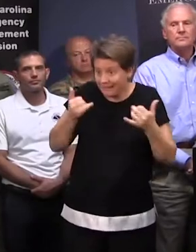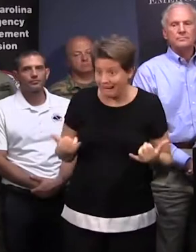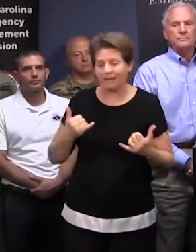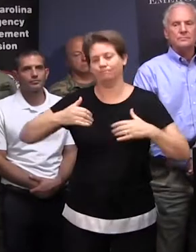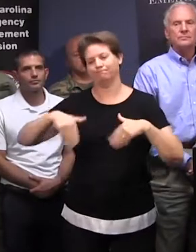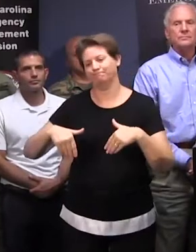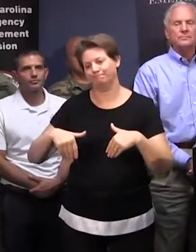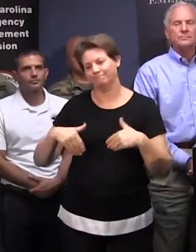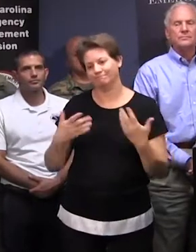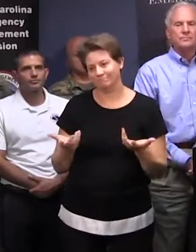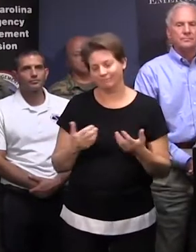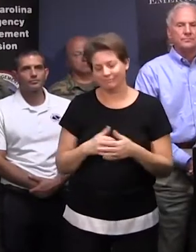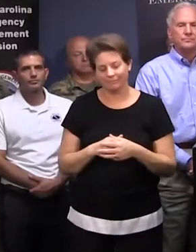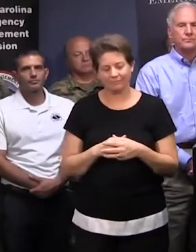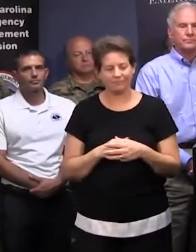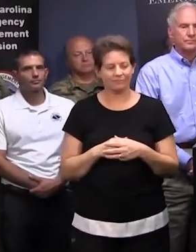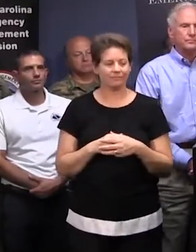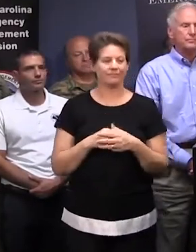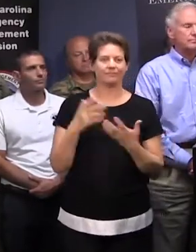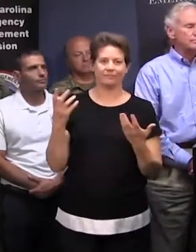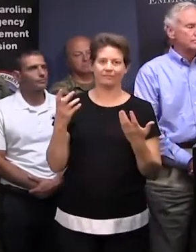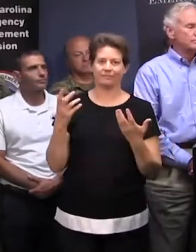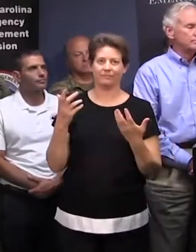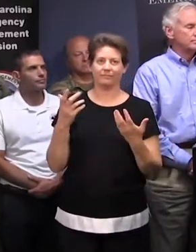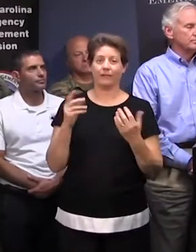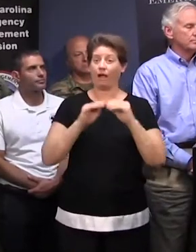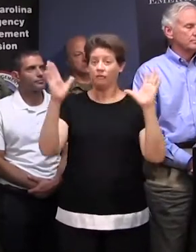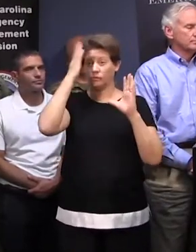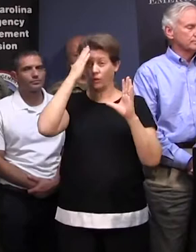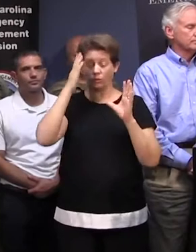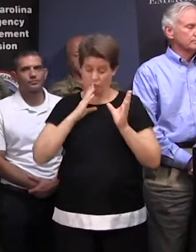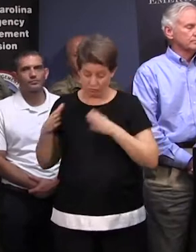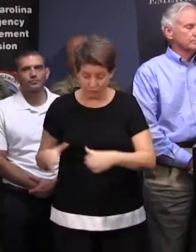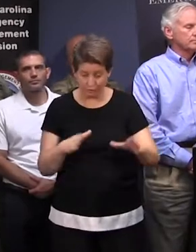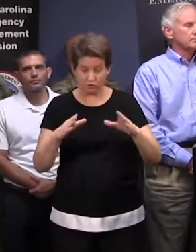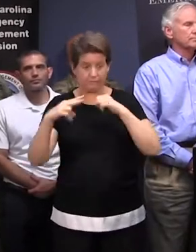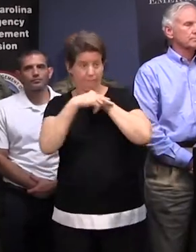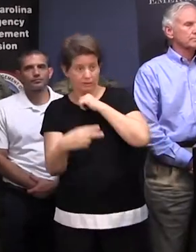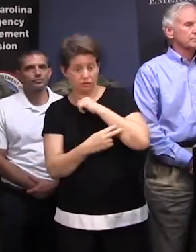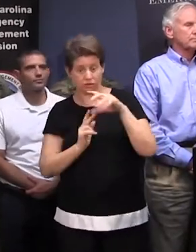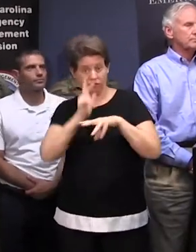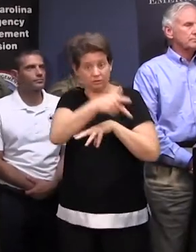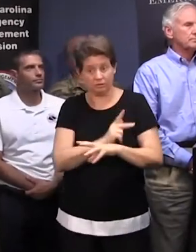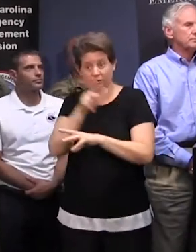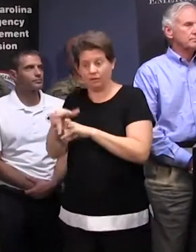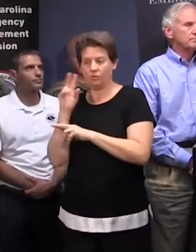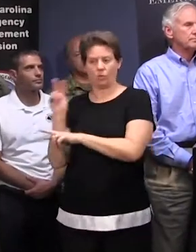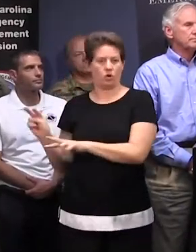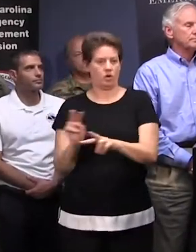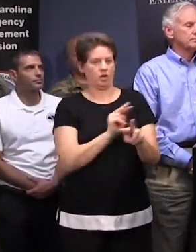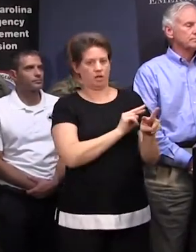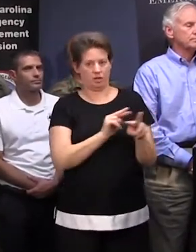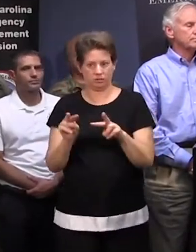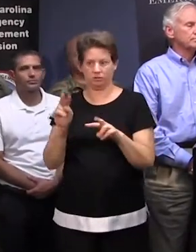on exactly which routes. Obviously, each one of those crossings over those rivers, we are analyzing those very carefully. The